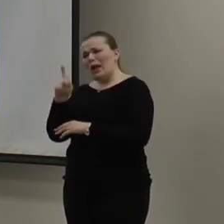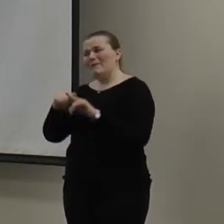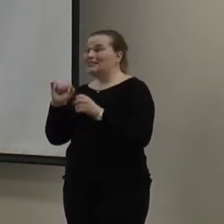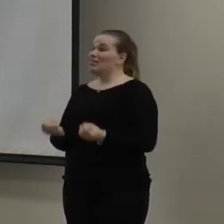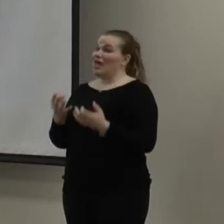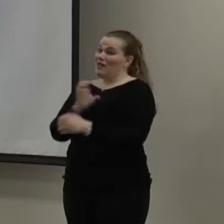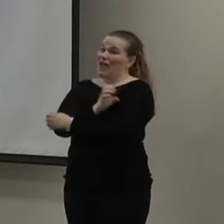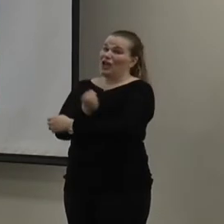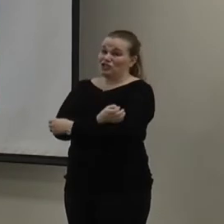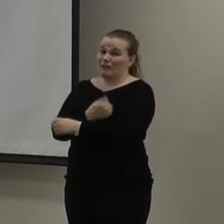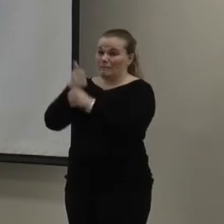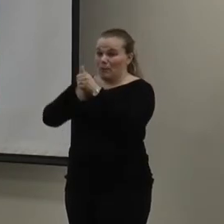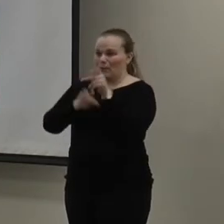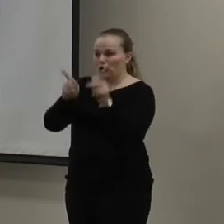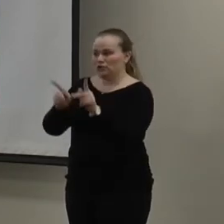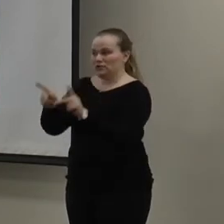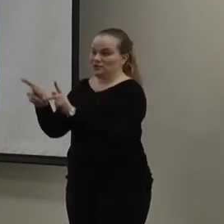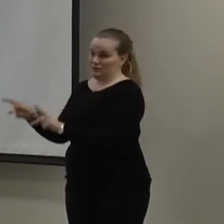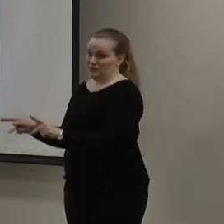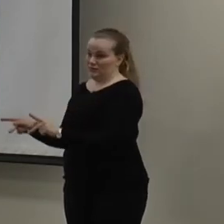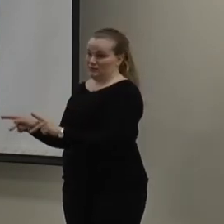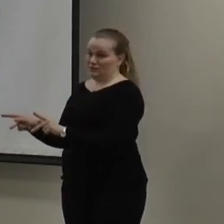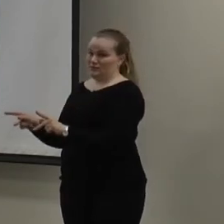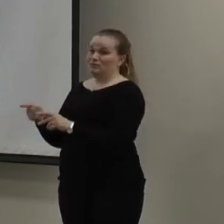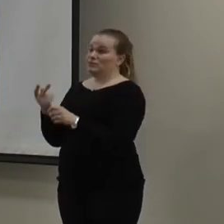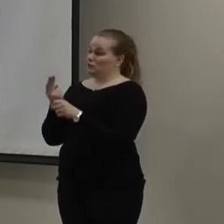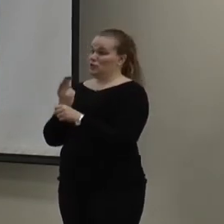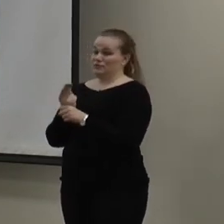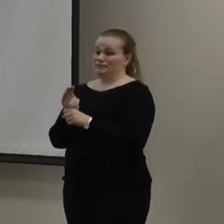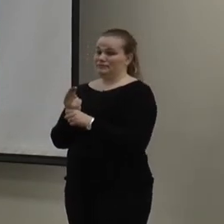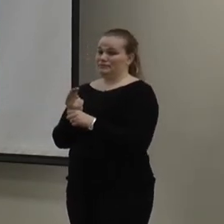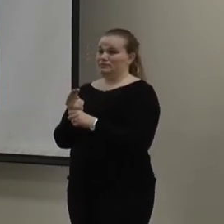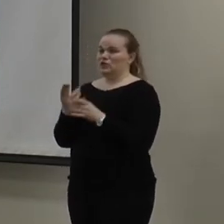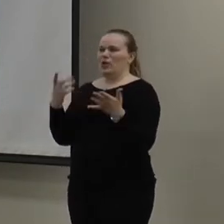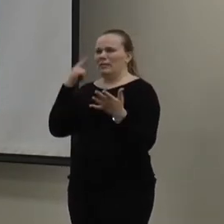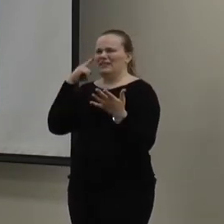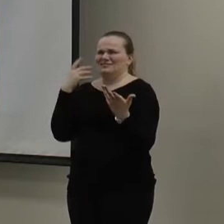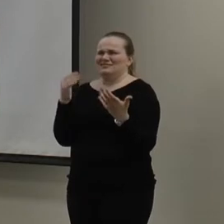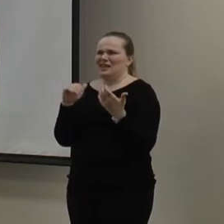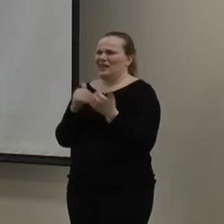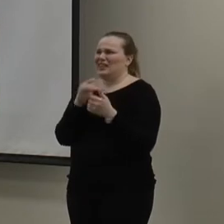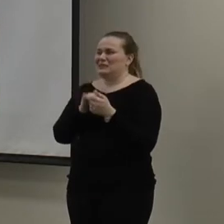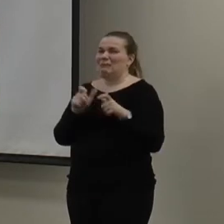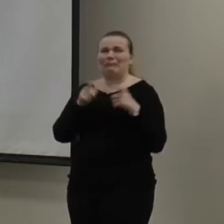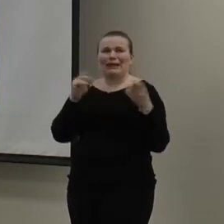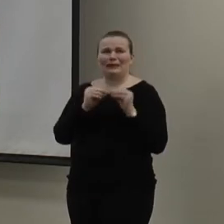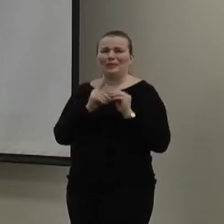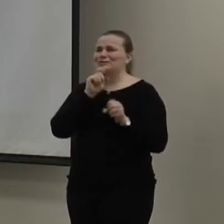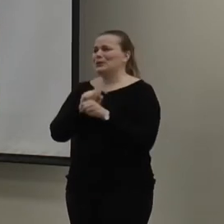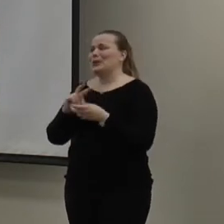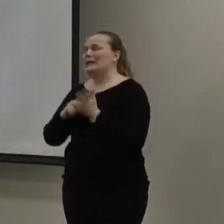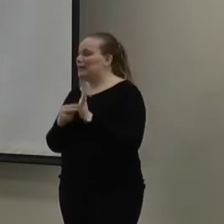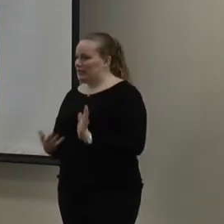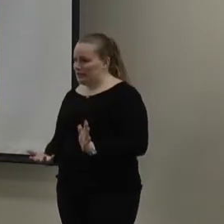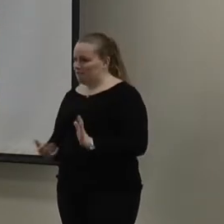lot of energy per person to use. So, let's kind of put that in context. It's a big number. What does that really mean?